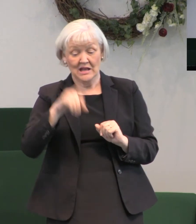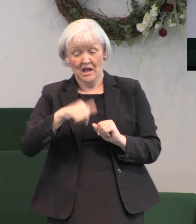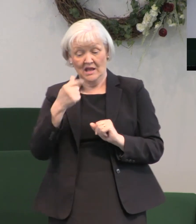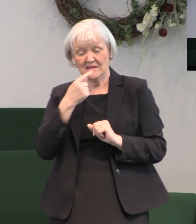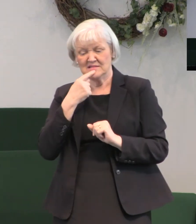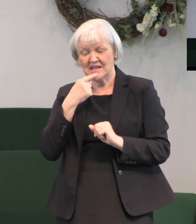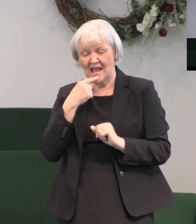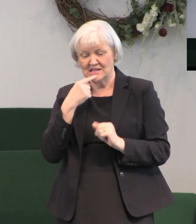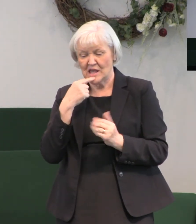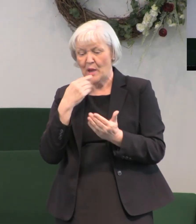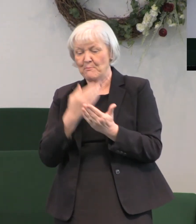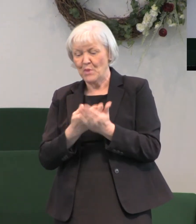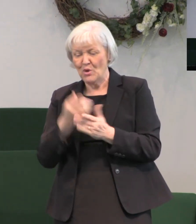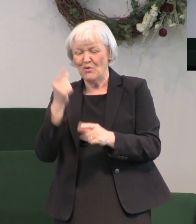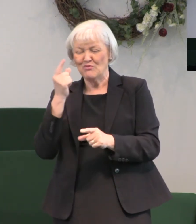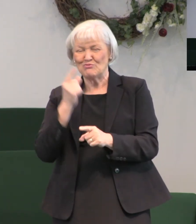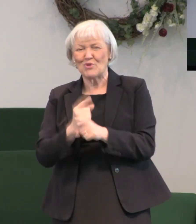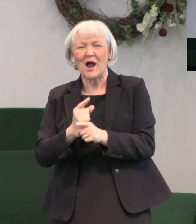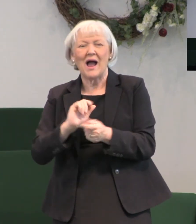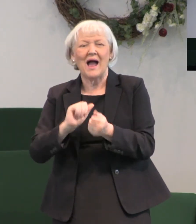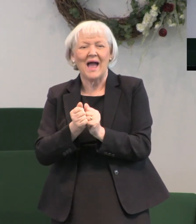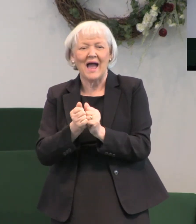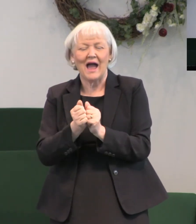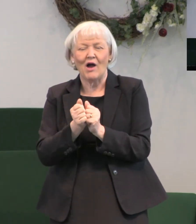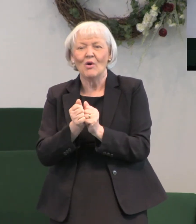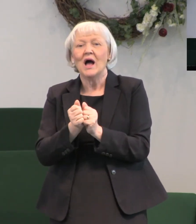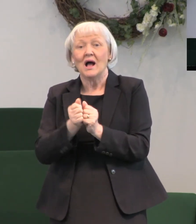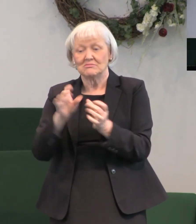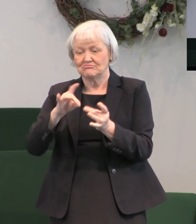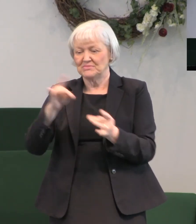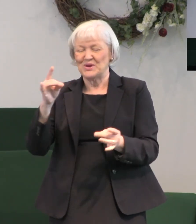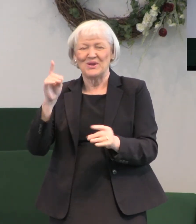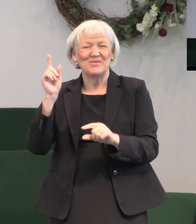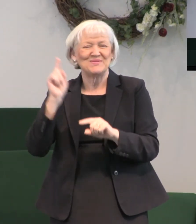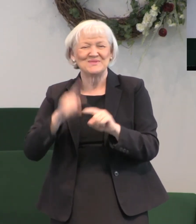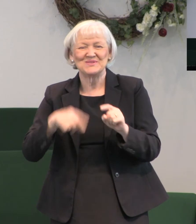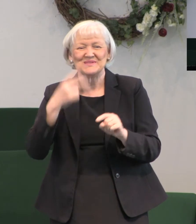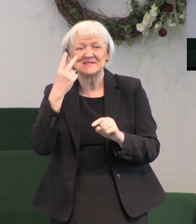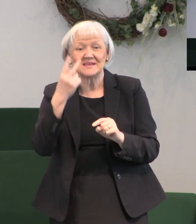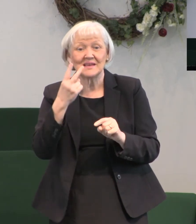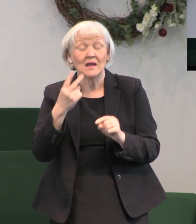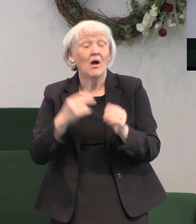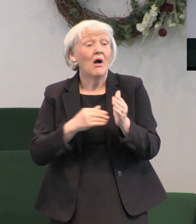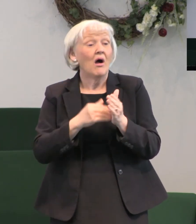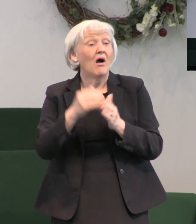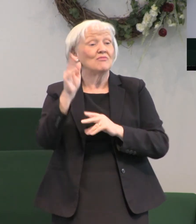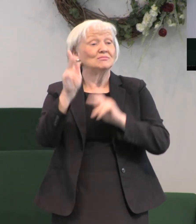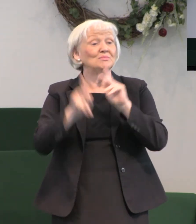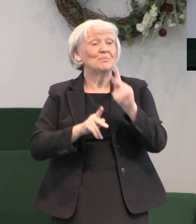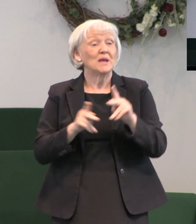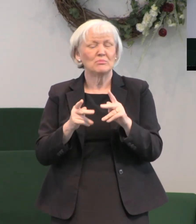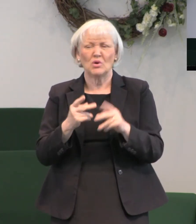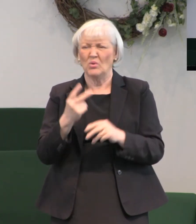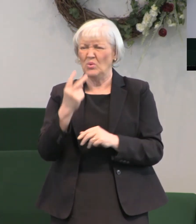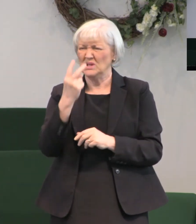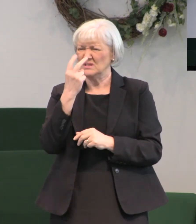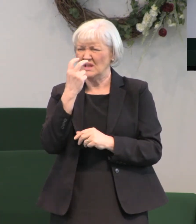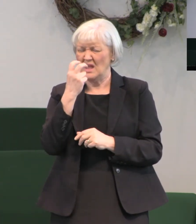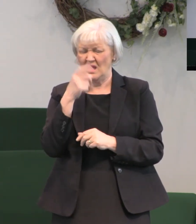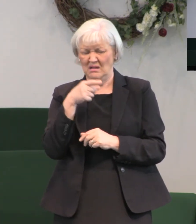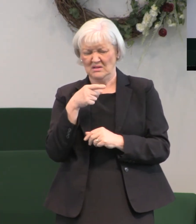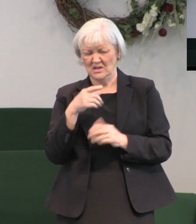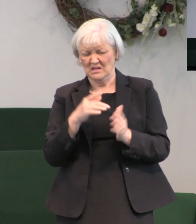by the invisible Spirit. So many people doubted Jesus.